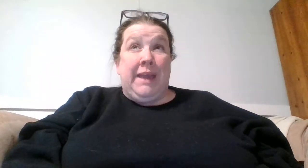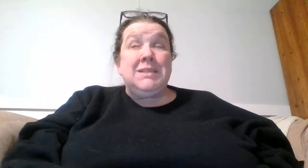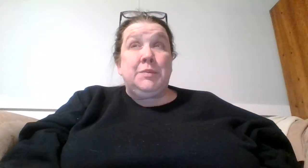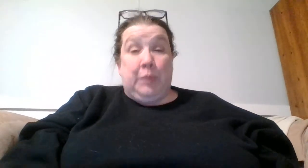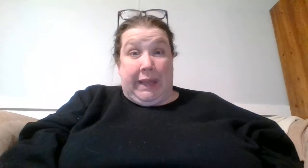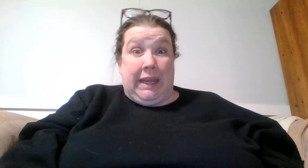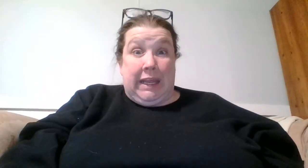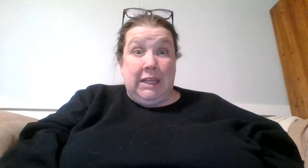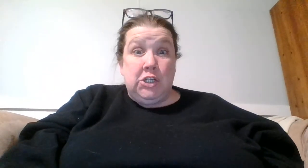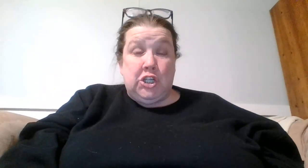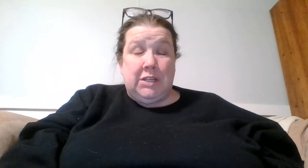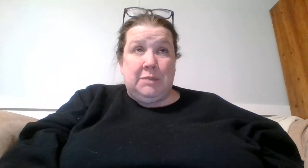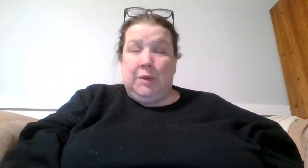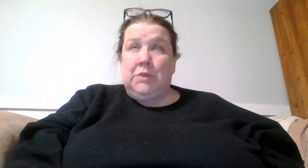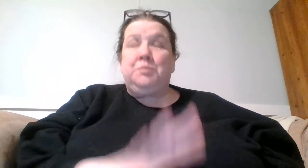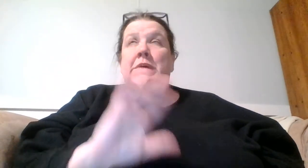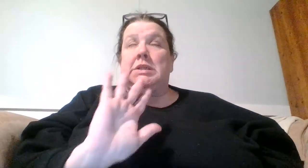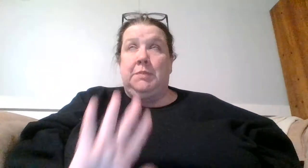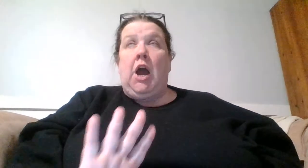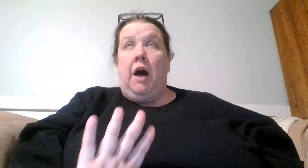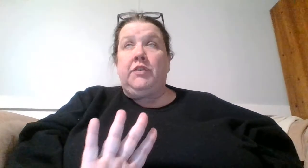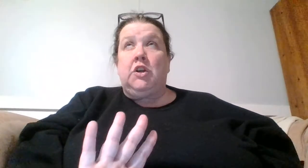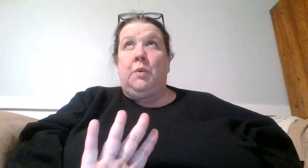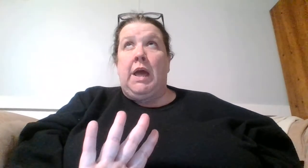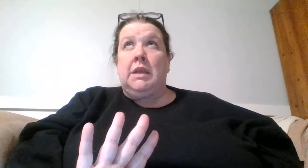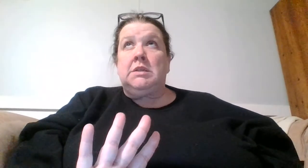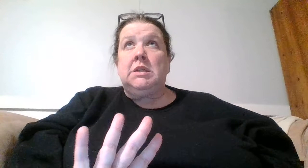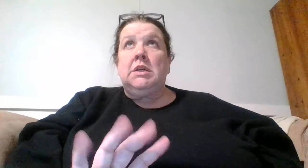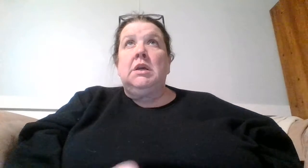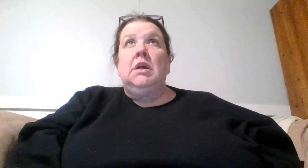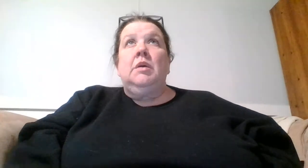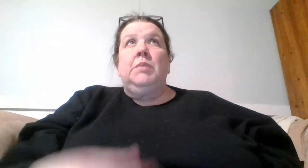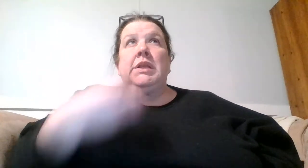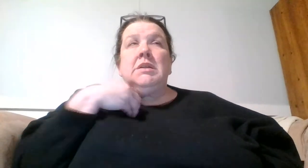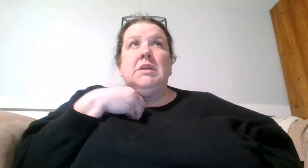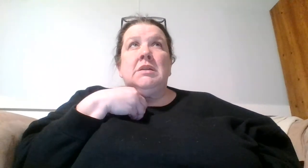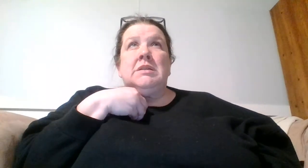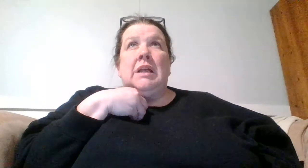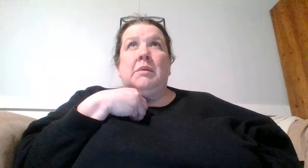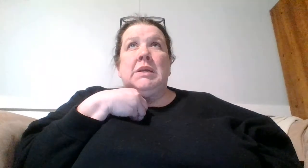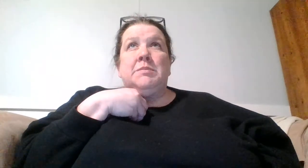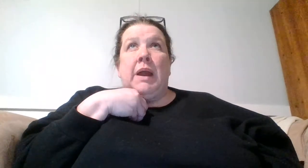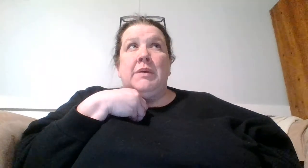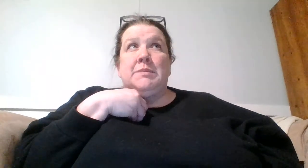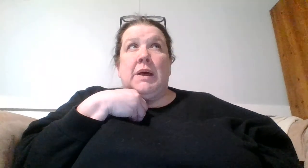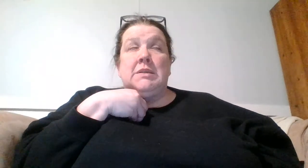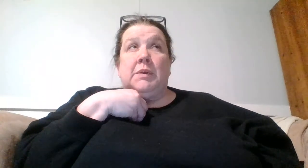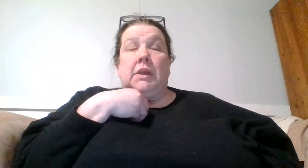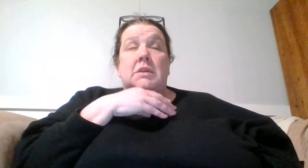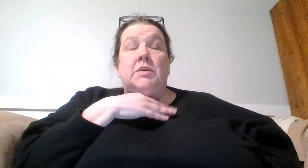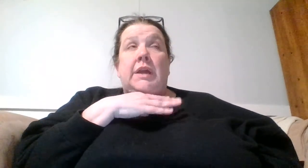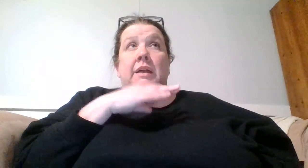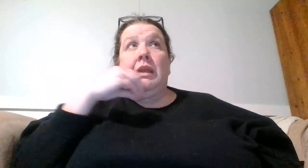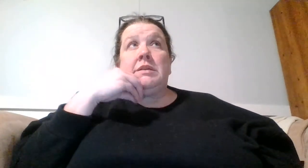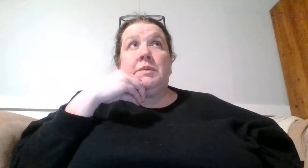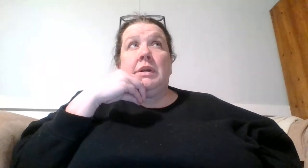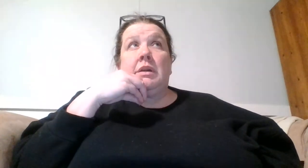mansplaining shit to me which pissed me off to no end but then is telling me it's my responsibility so yeah last week